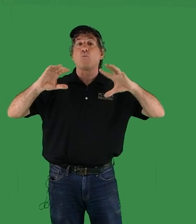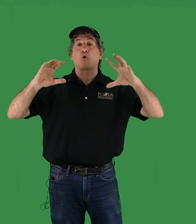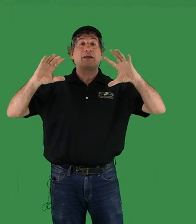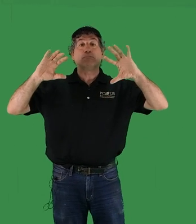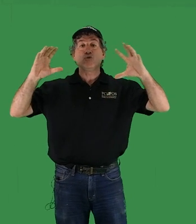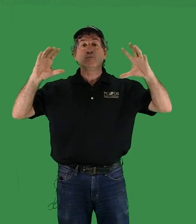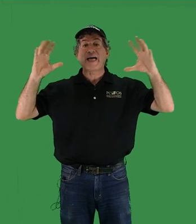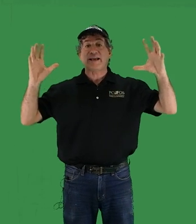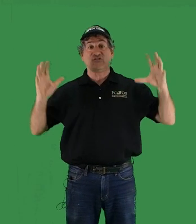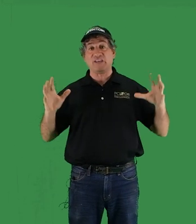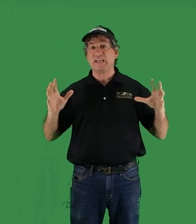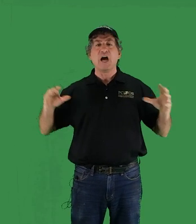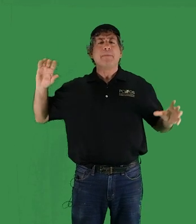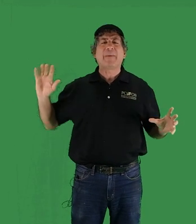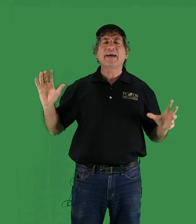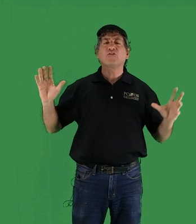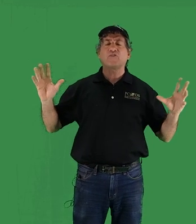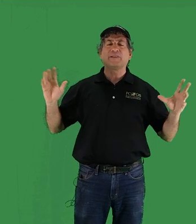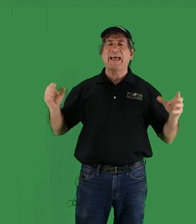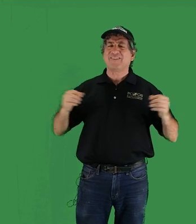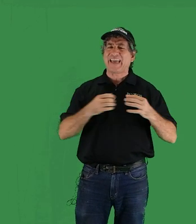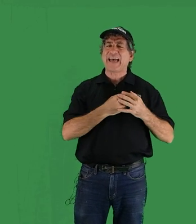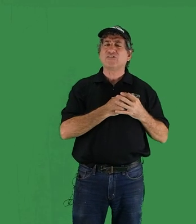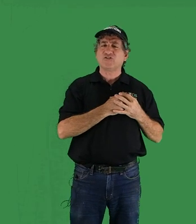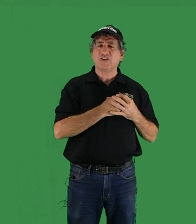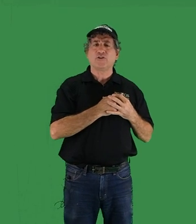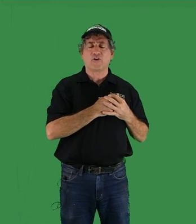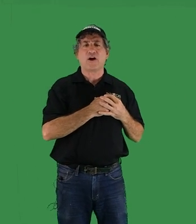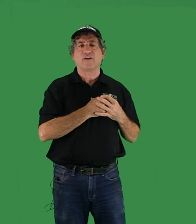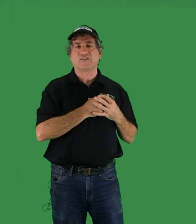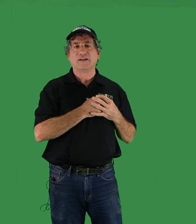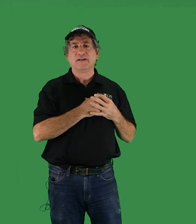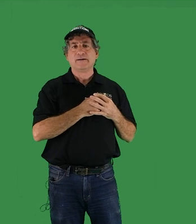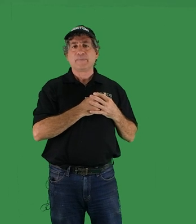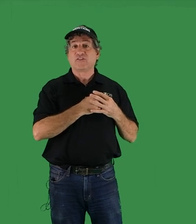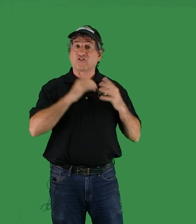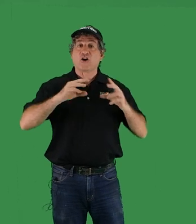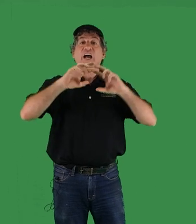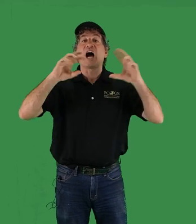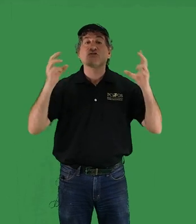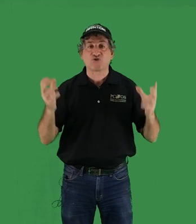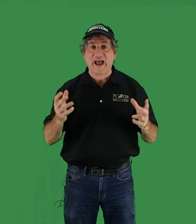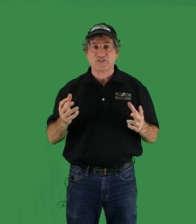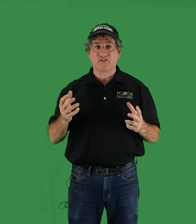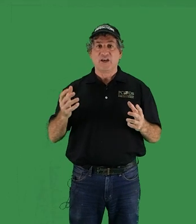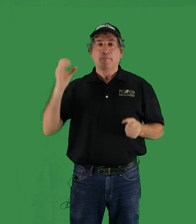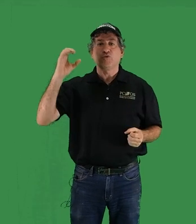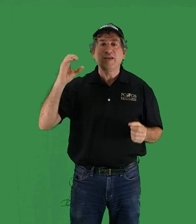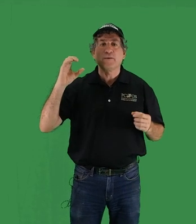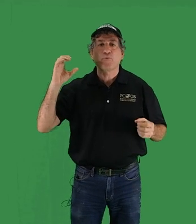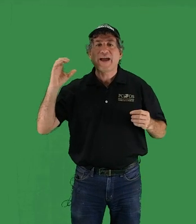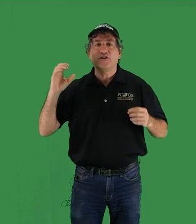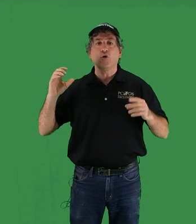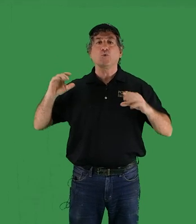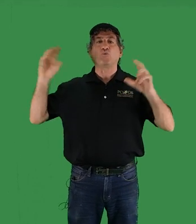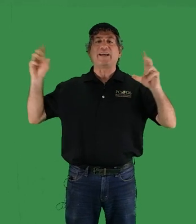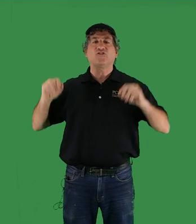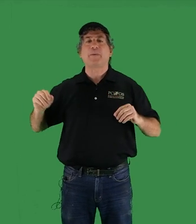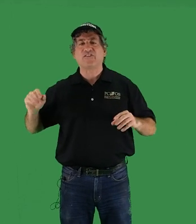-warming blue-black sea, miles from land can steal your heart. This stark contrast between the bright, cold, white specks